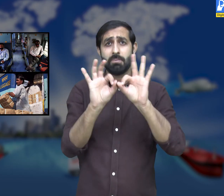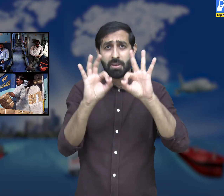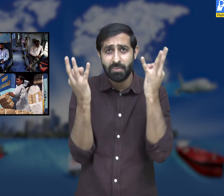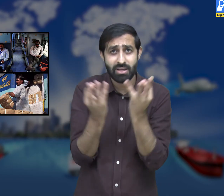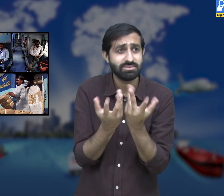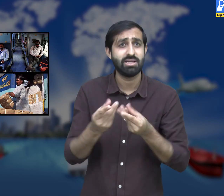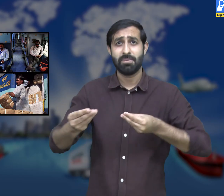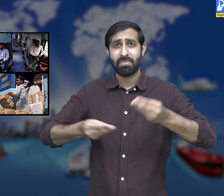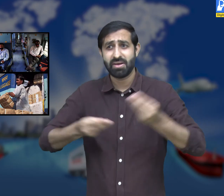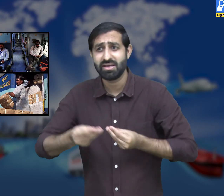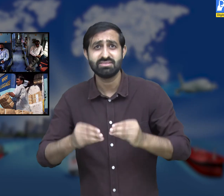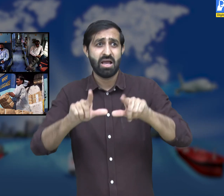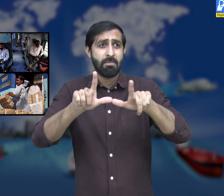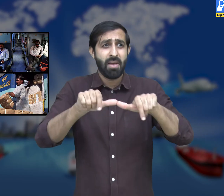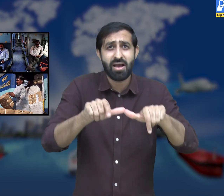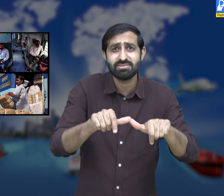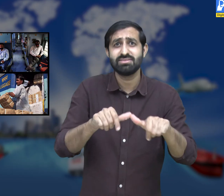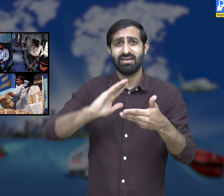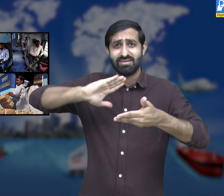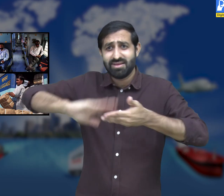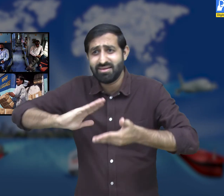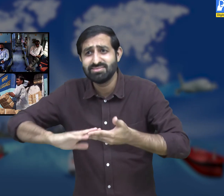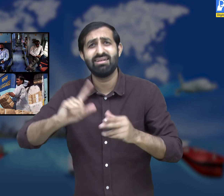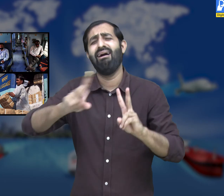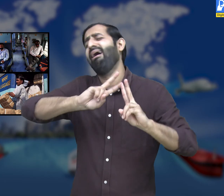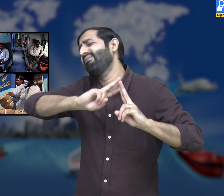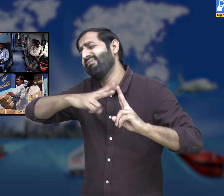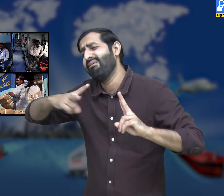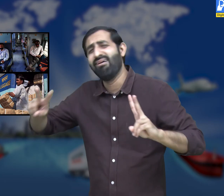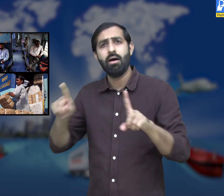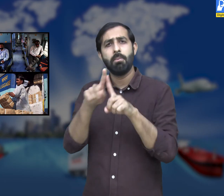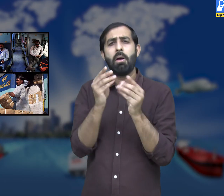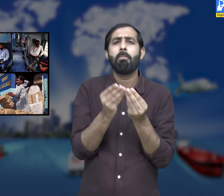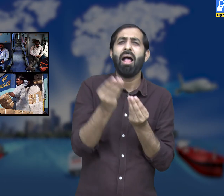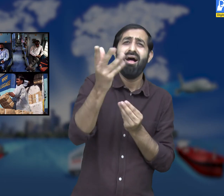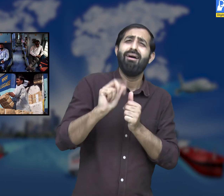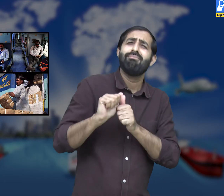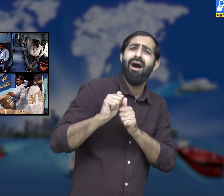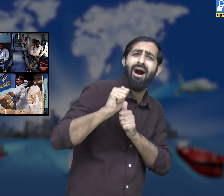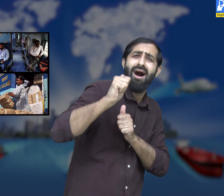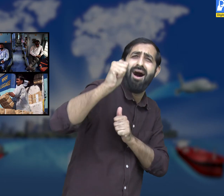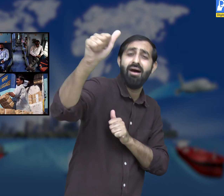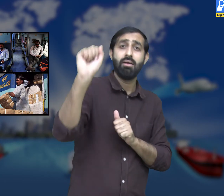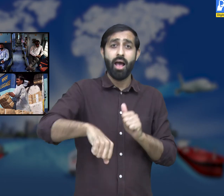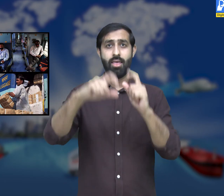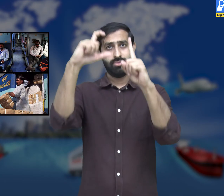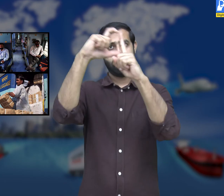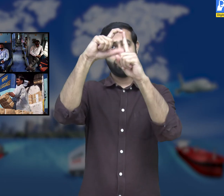People use railways for family meetings, business and for different purposes. People can